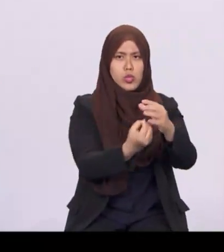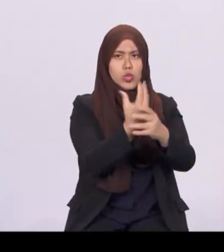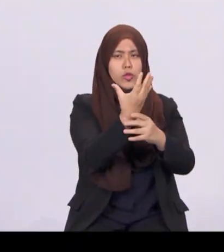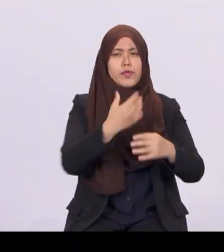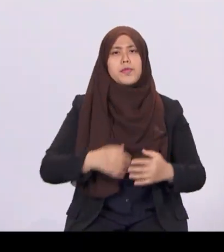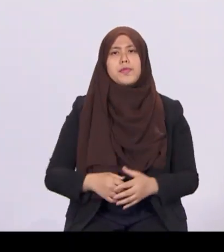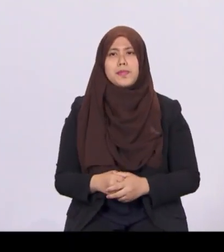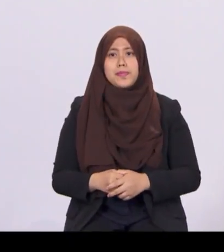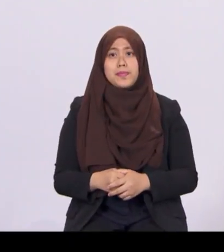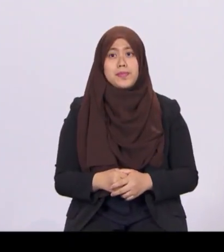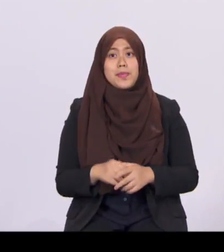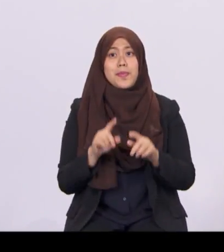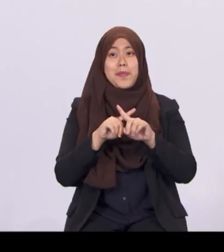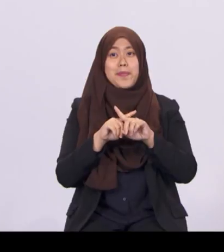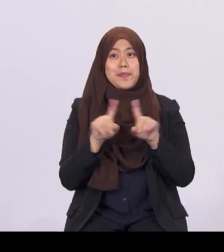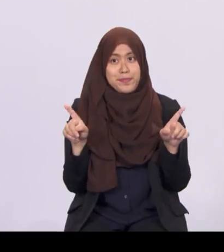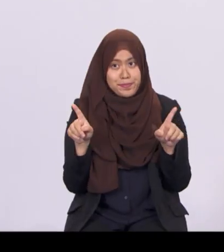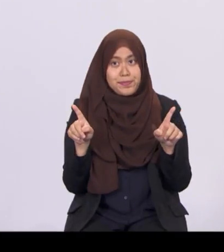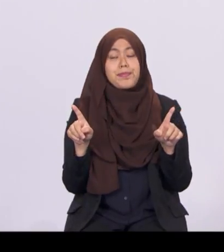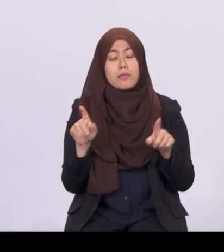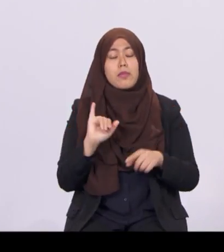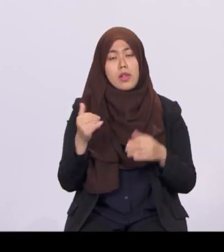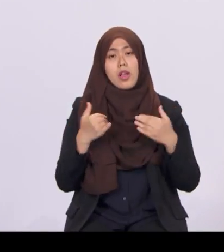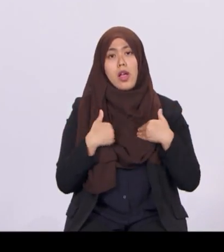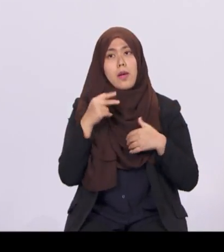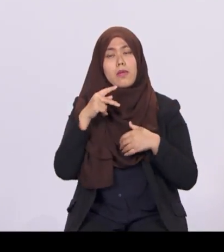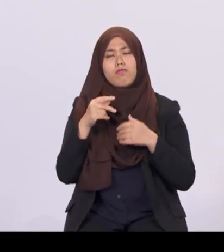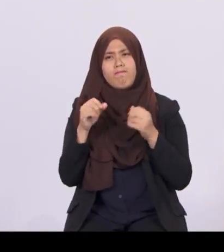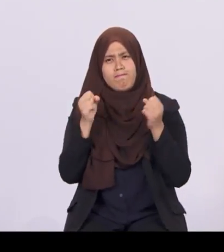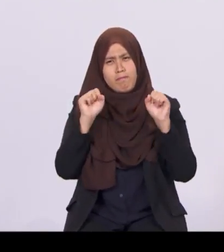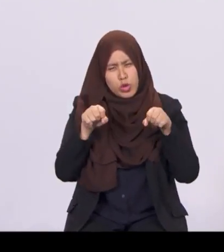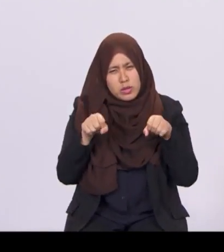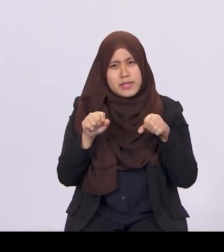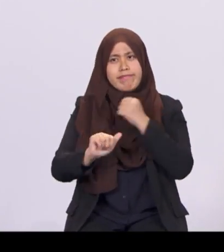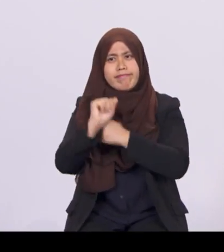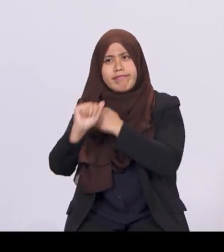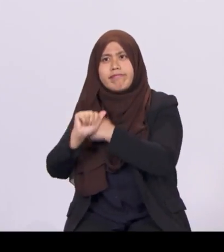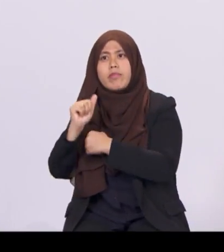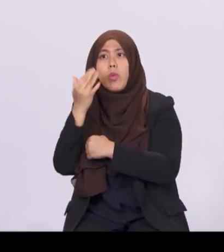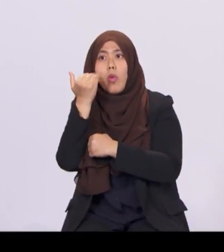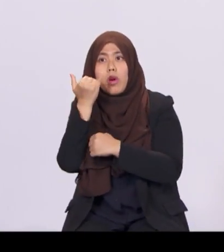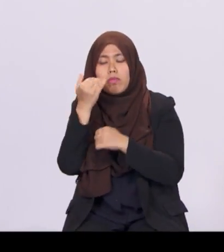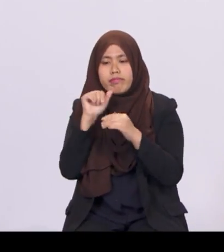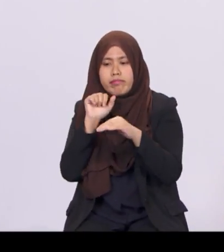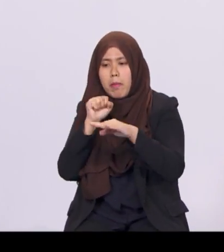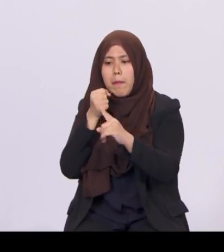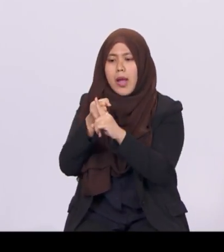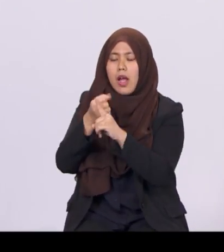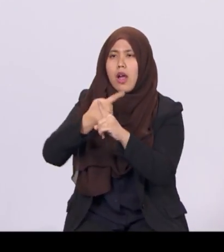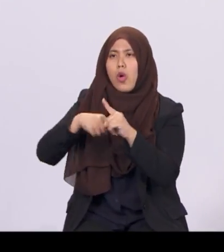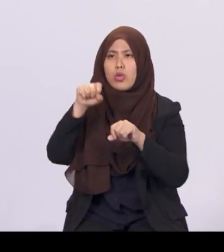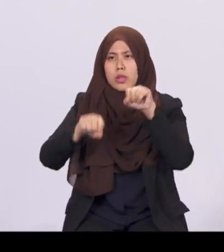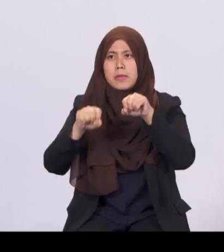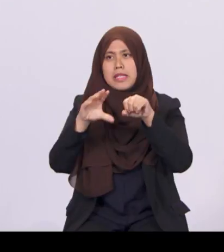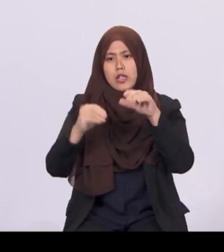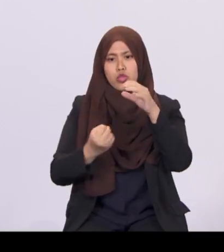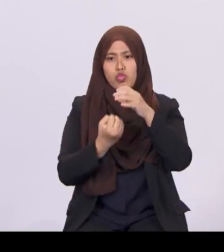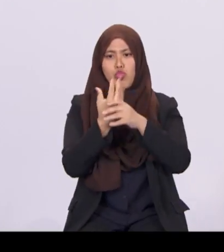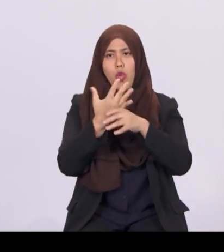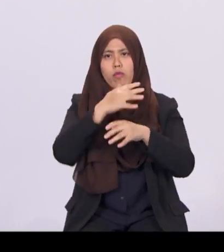However, there are also potential threats to the stability and growth of our region. Tensions on the Korean